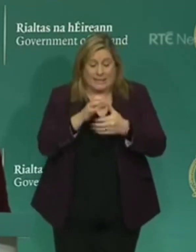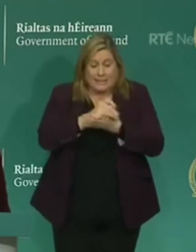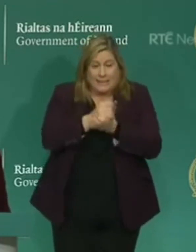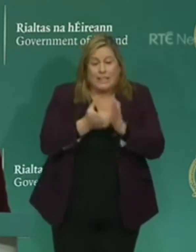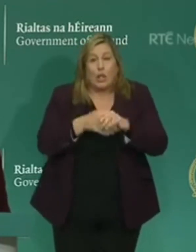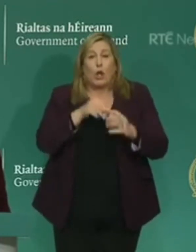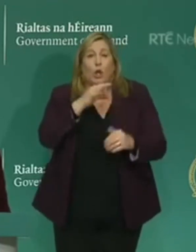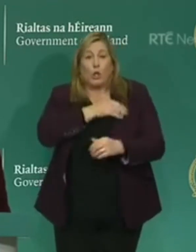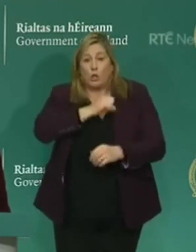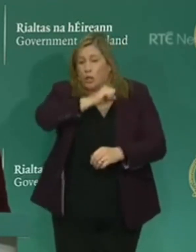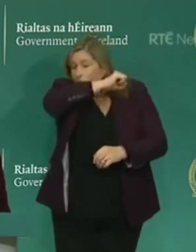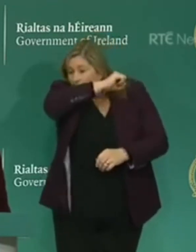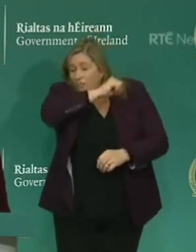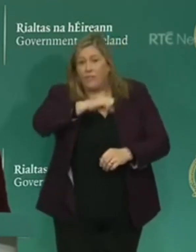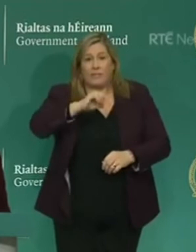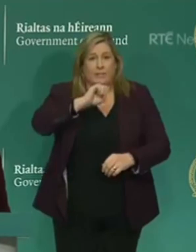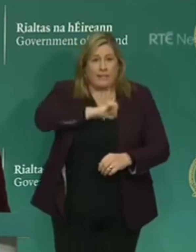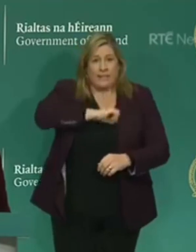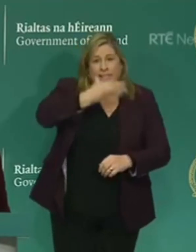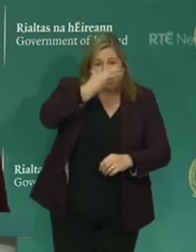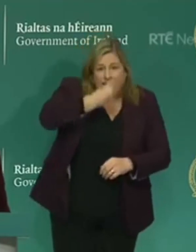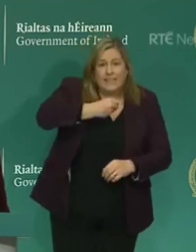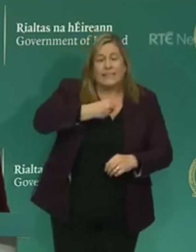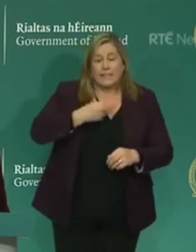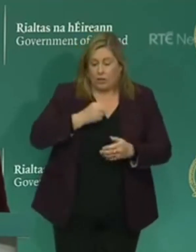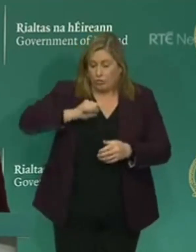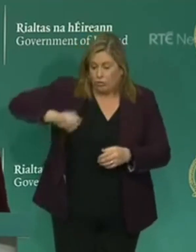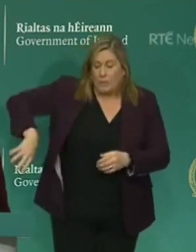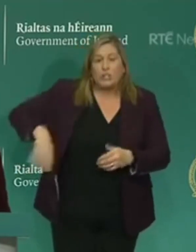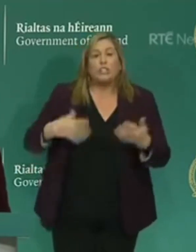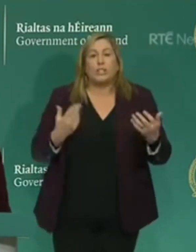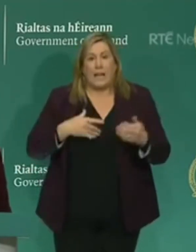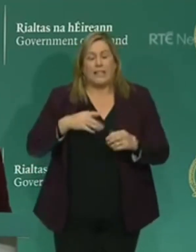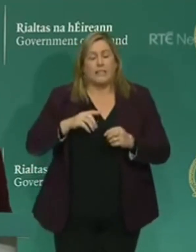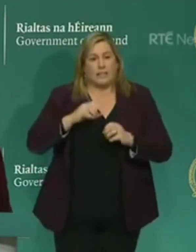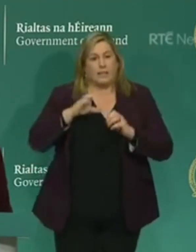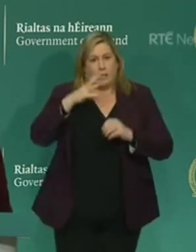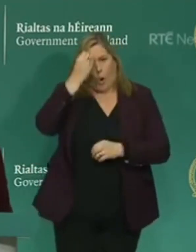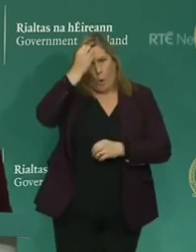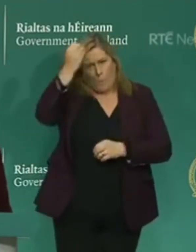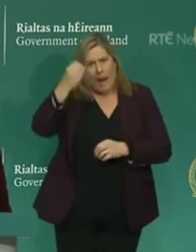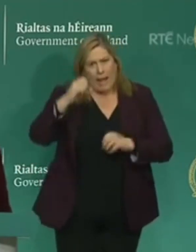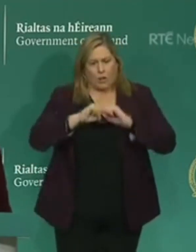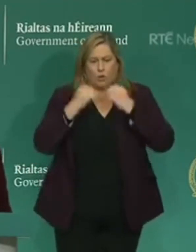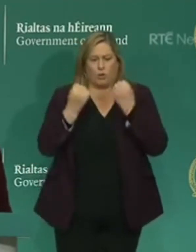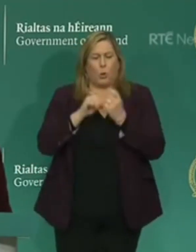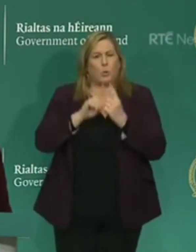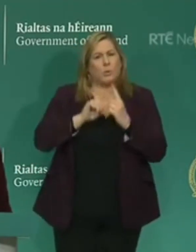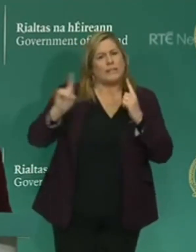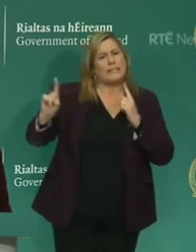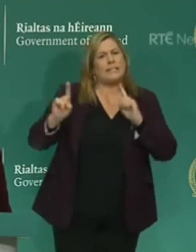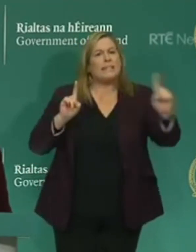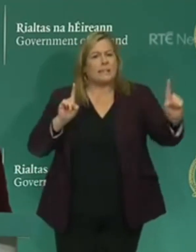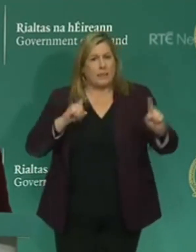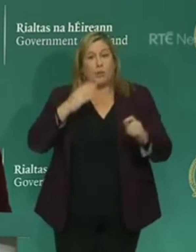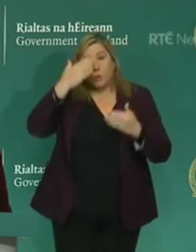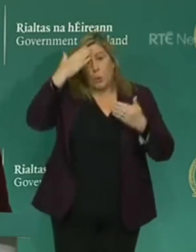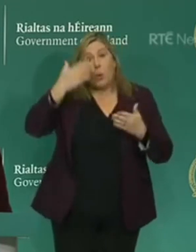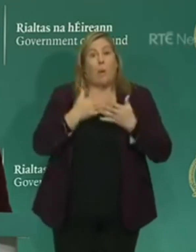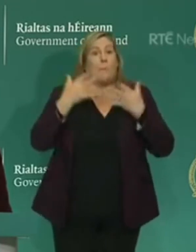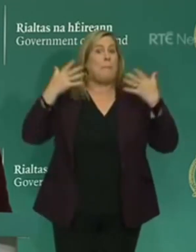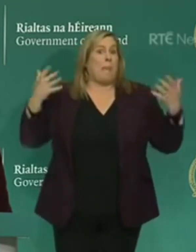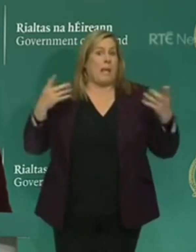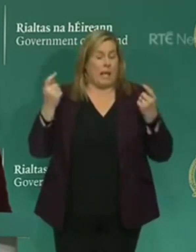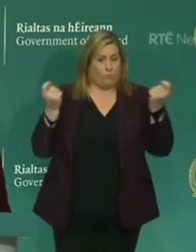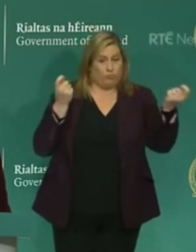cough and sneeze etiquette and observing social distancing measures. As you know, there was a major operation to ensure